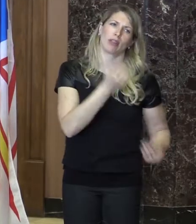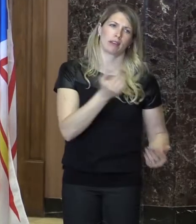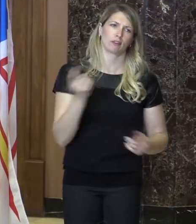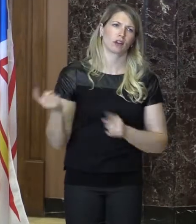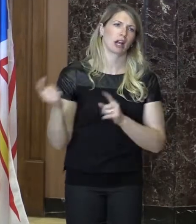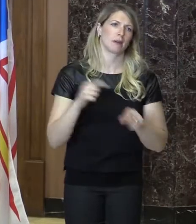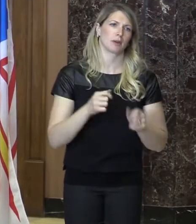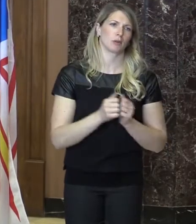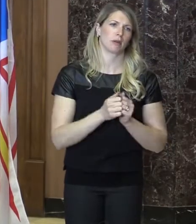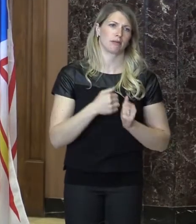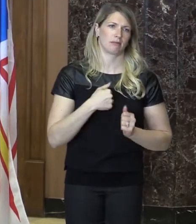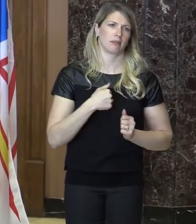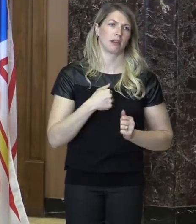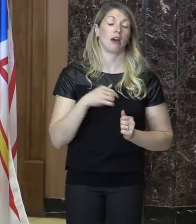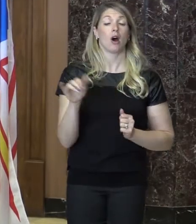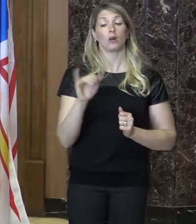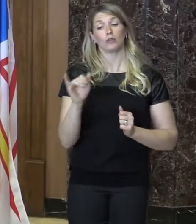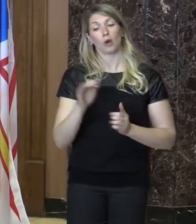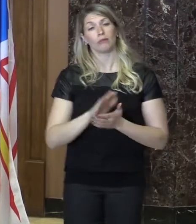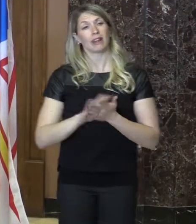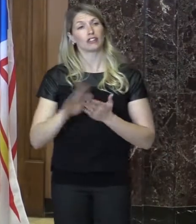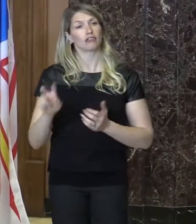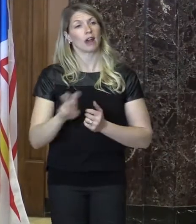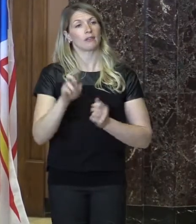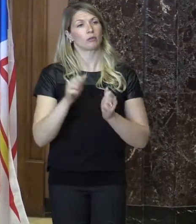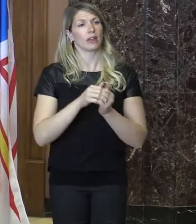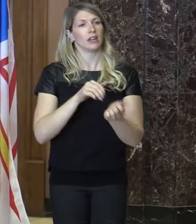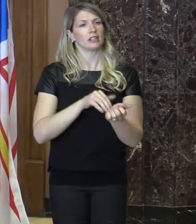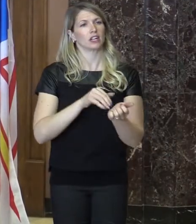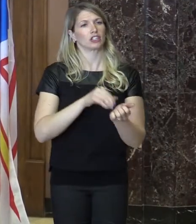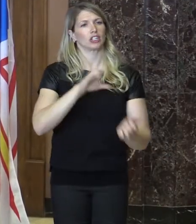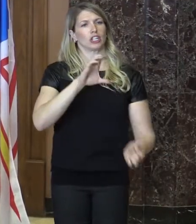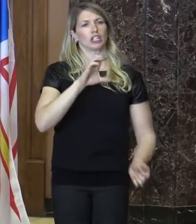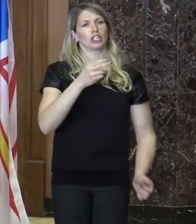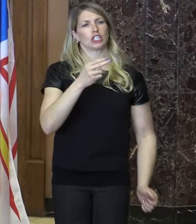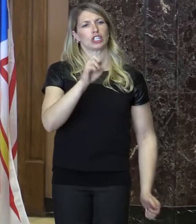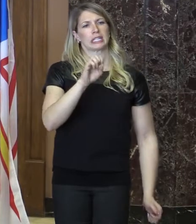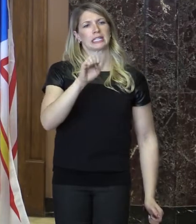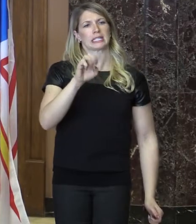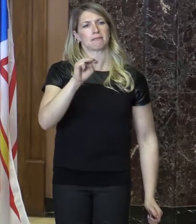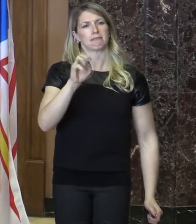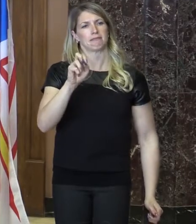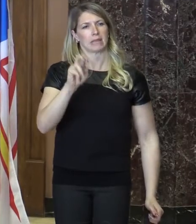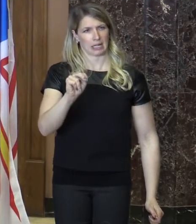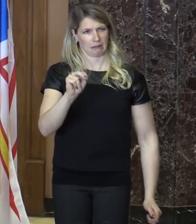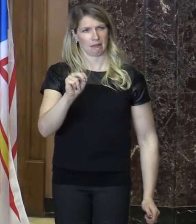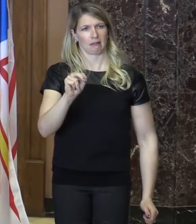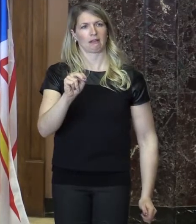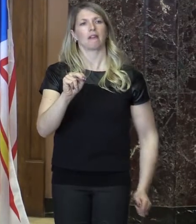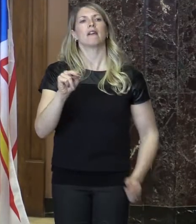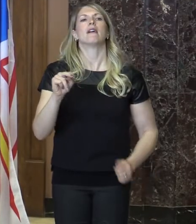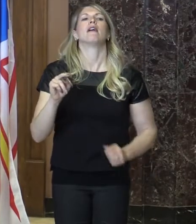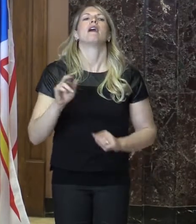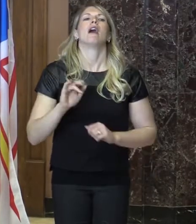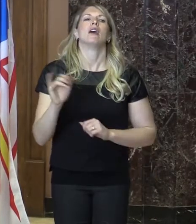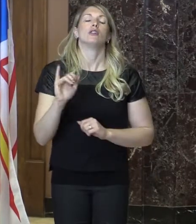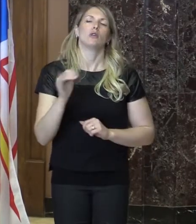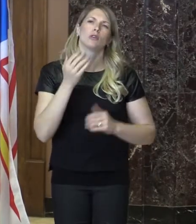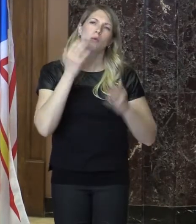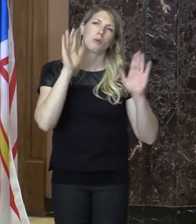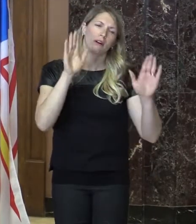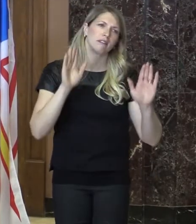to travel with Dr. Cheeseman. I would like to thank the House of Assemblies for having us. It was a great